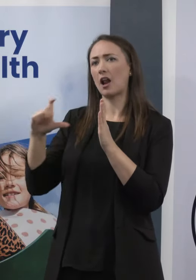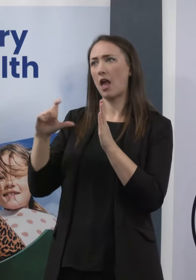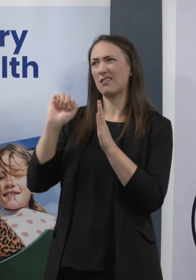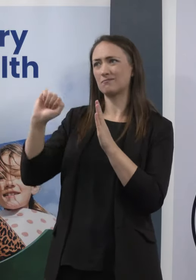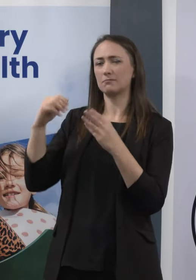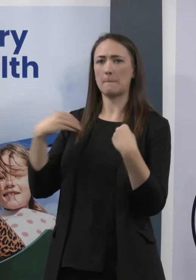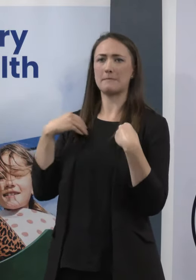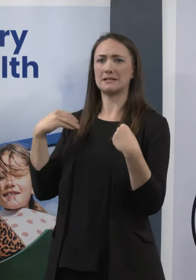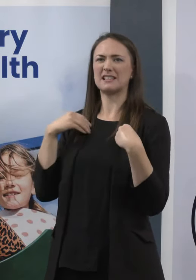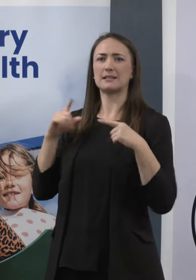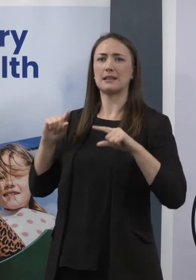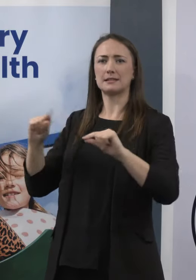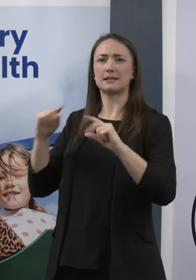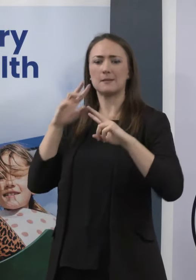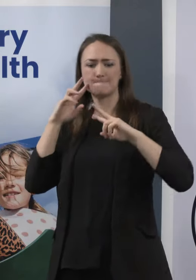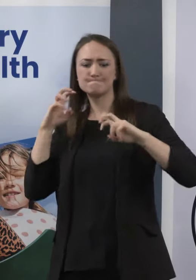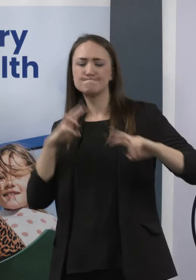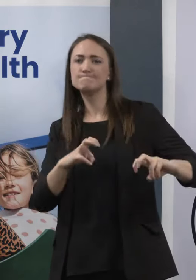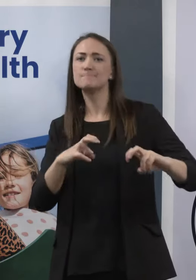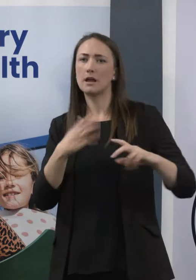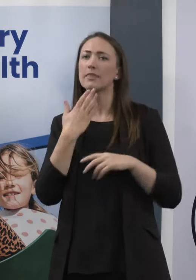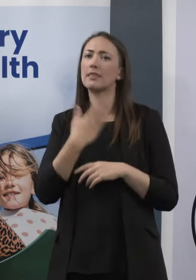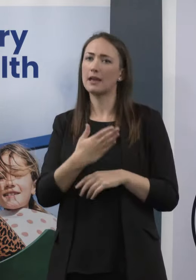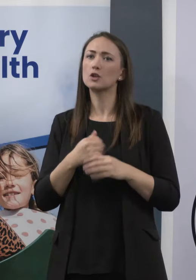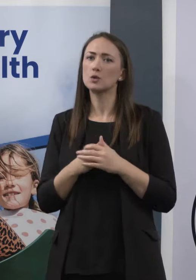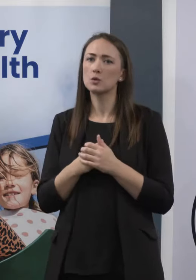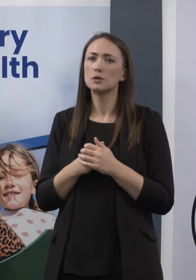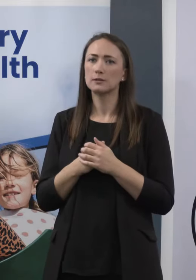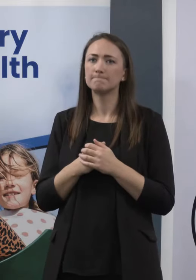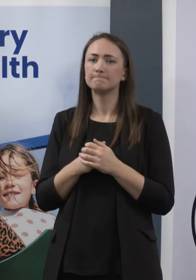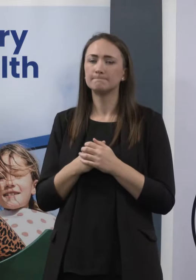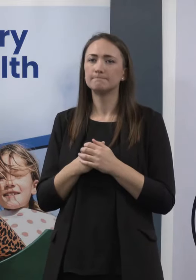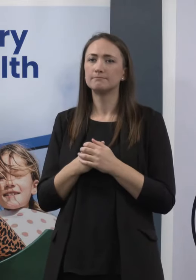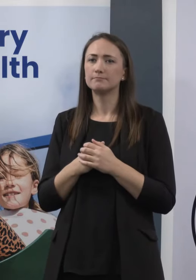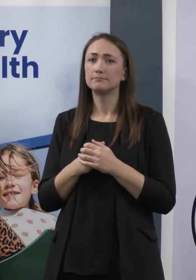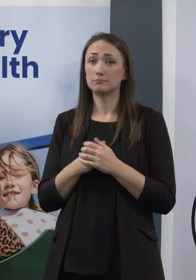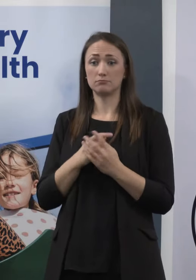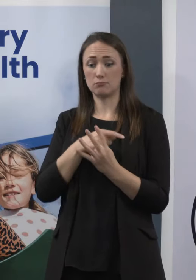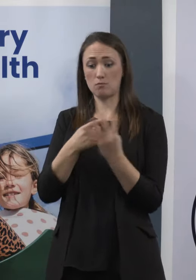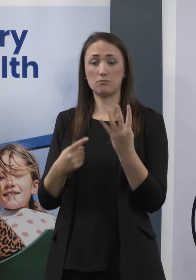I can certainly confirm that work's well underway to implement all those recommendations.